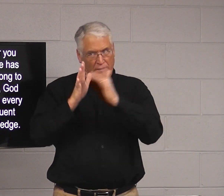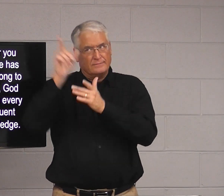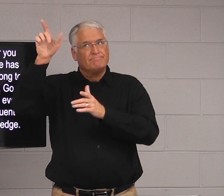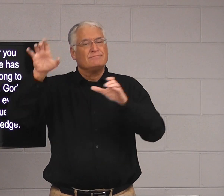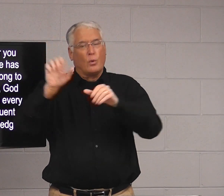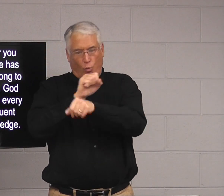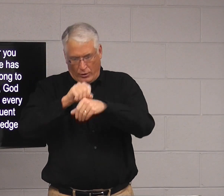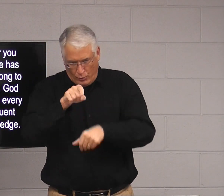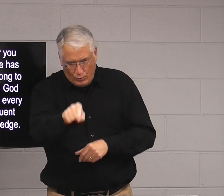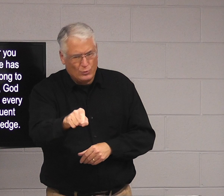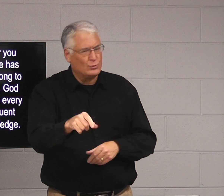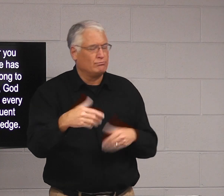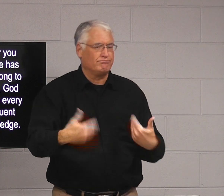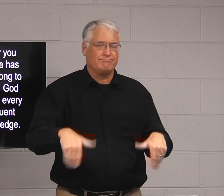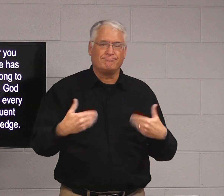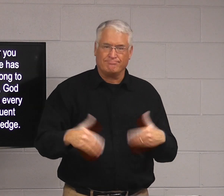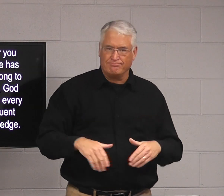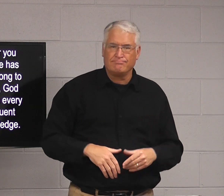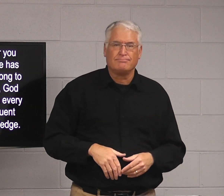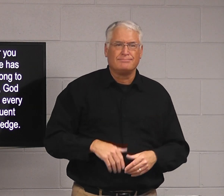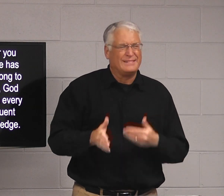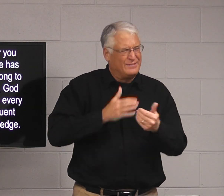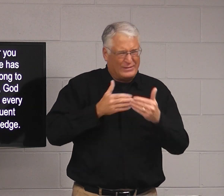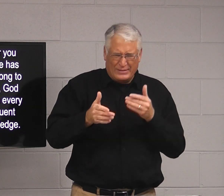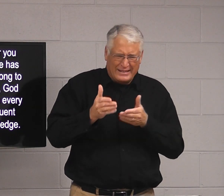feel encouraged. We are just